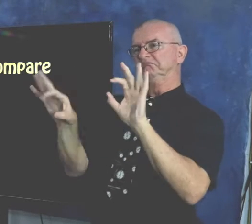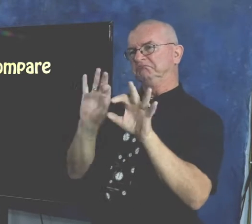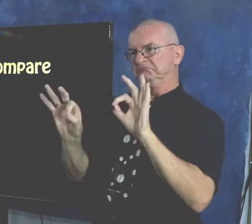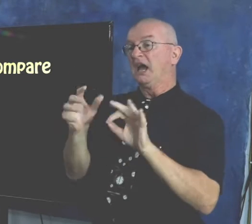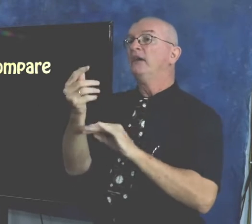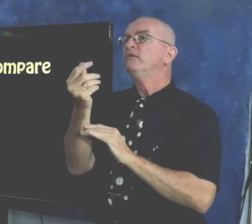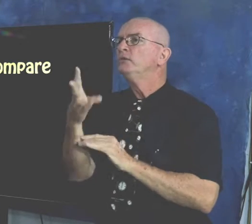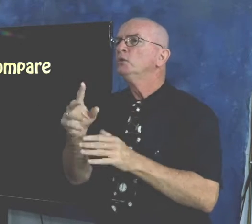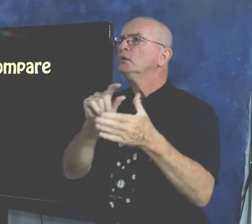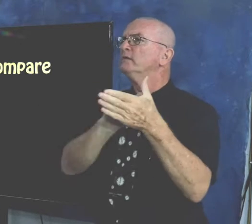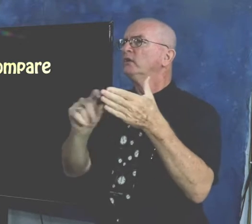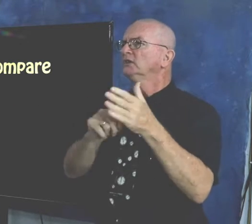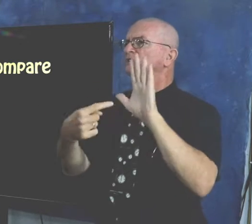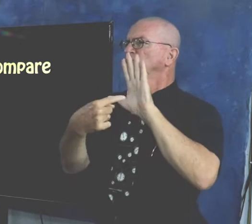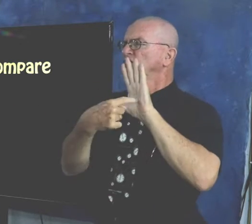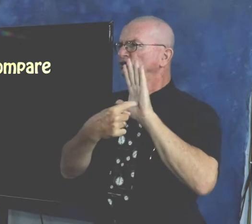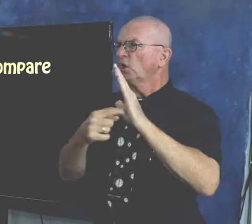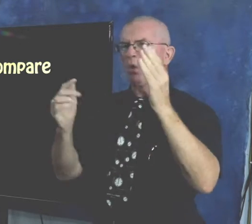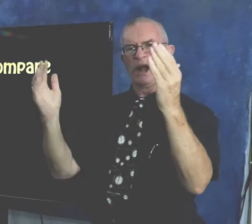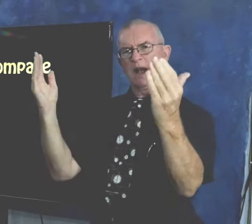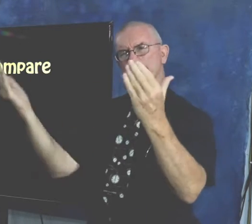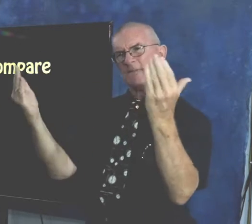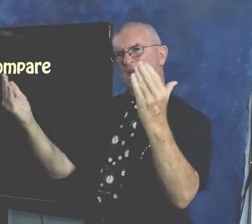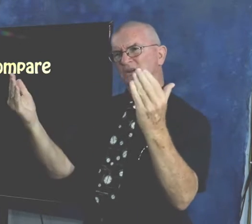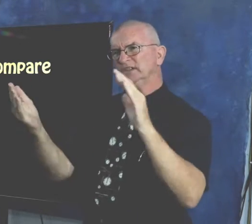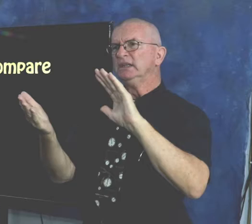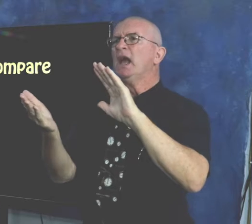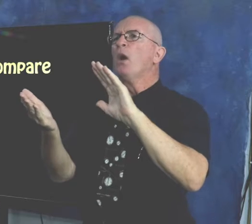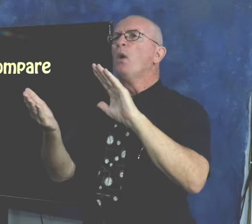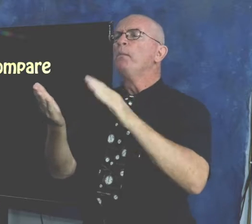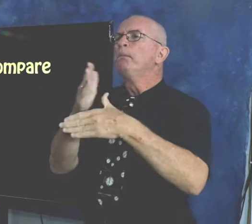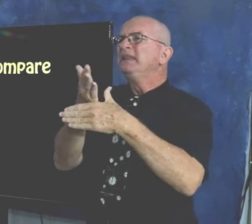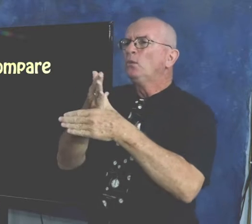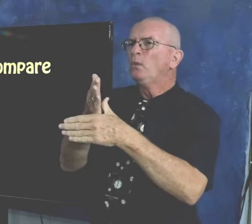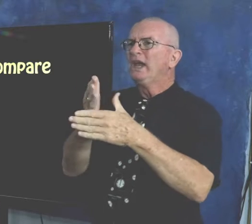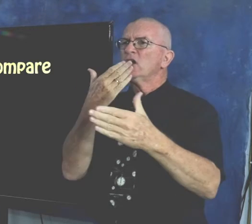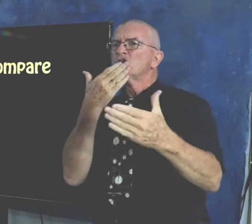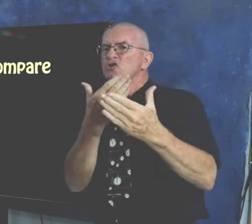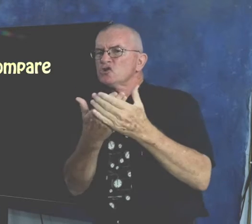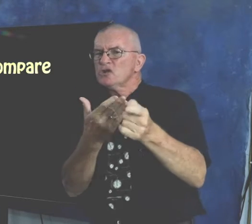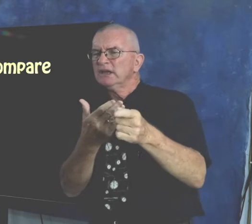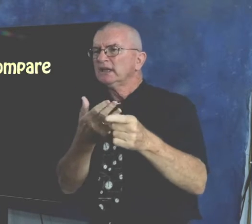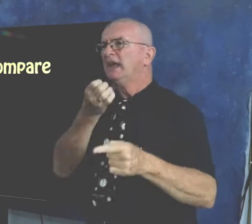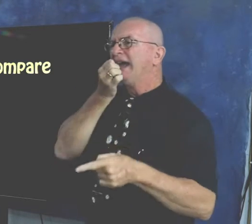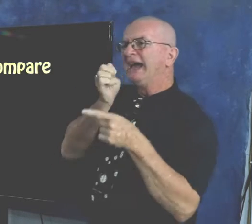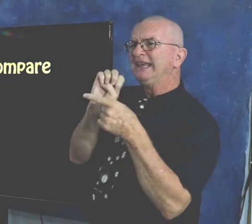a few of the verses just to show the comparison between good and evil.